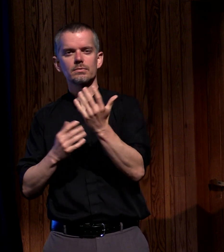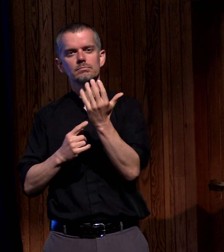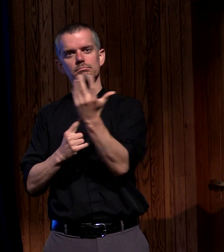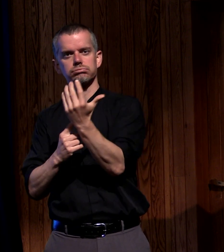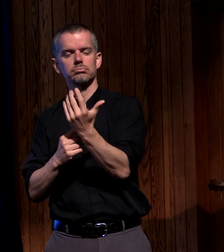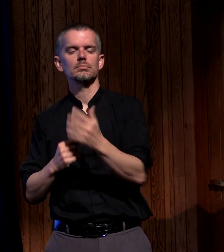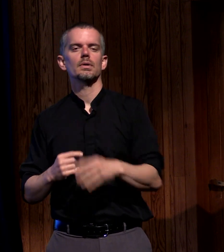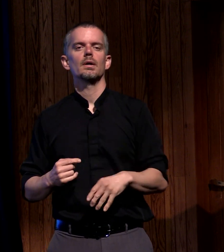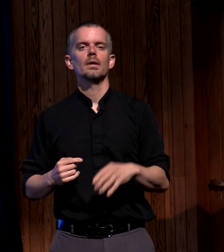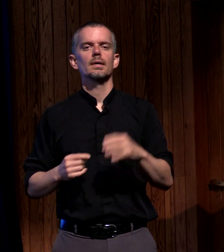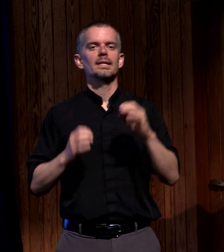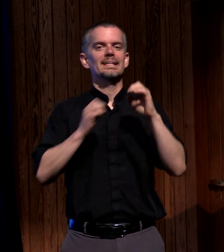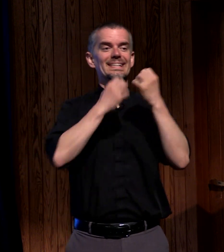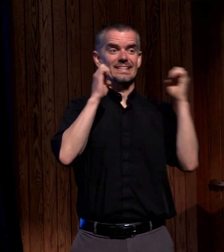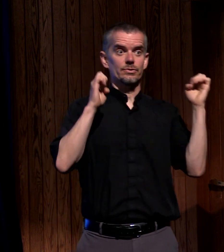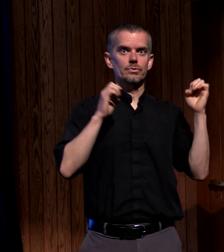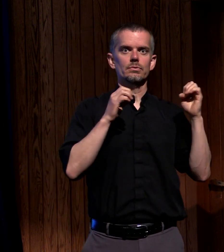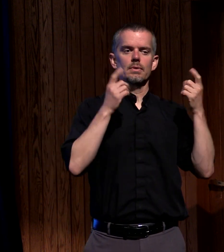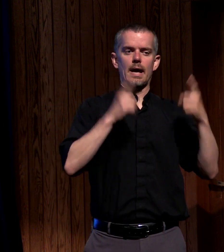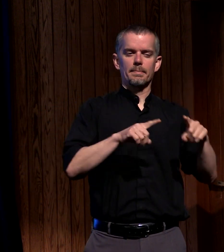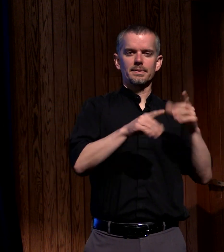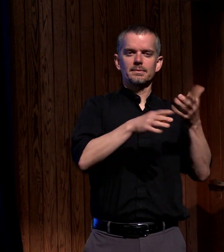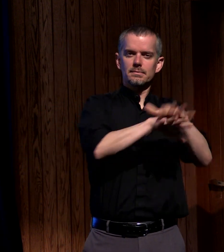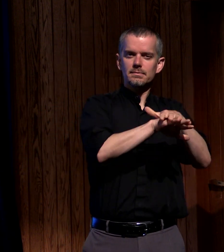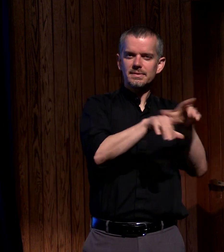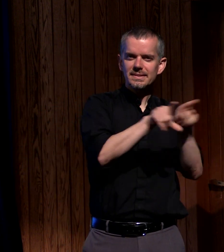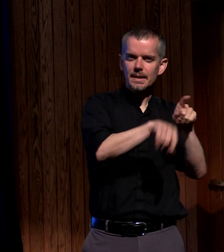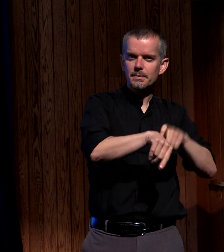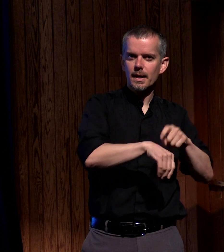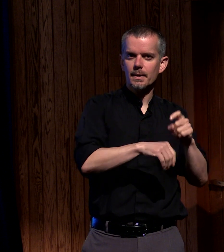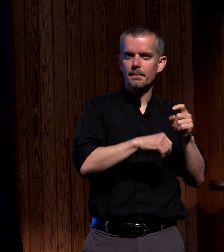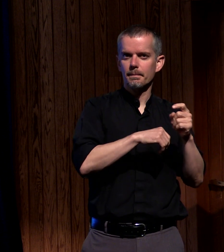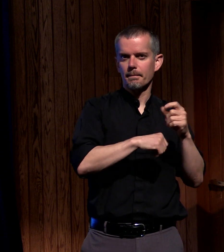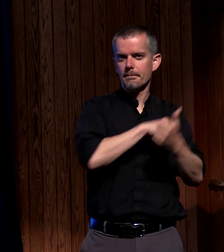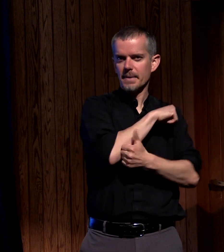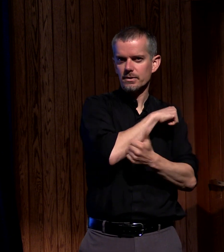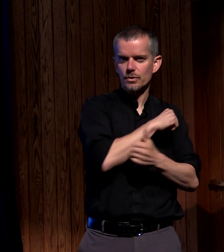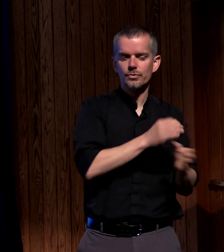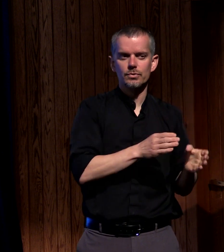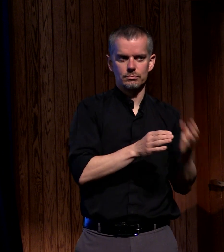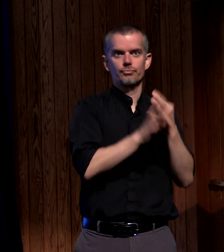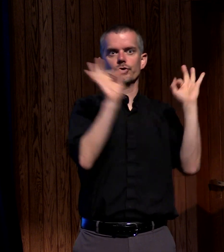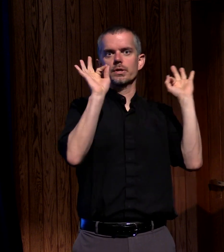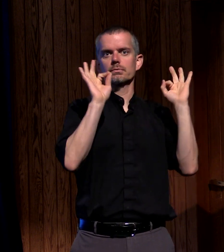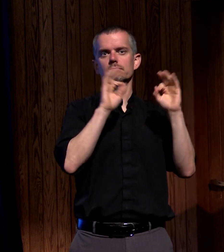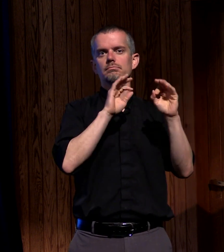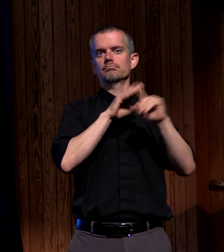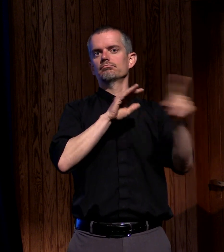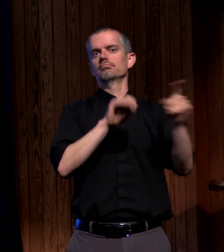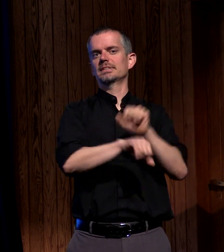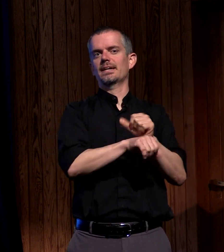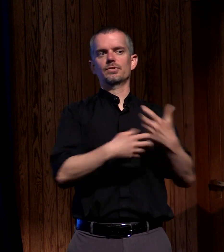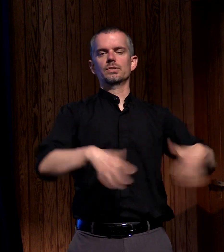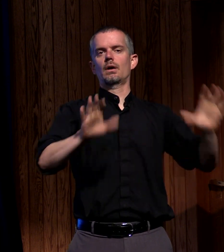on Passover freedom here we have Pentecost taking place during the feasts of weeks